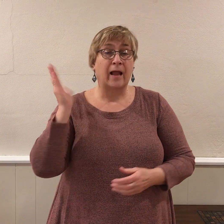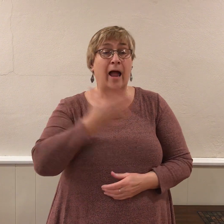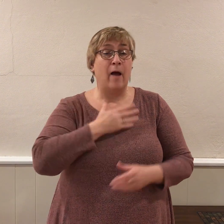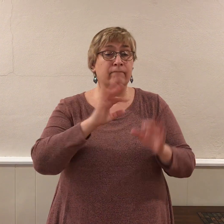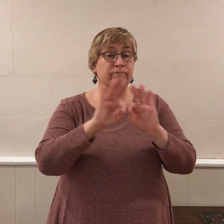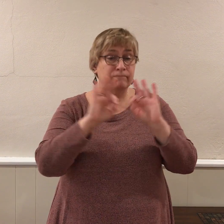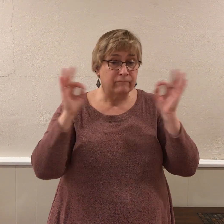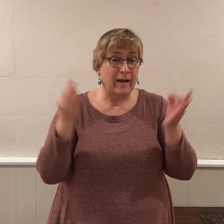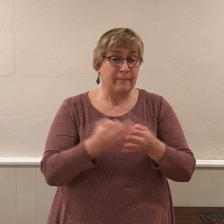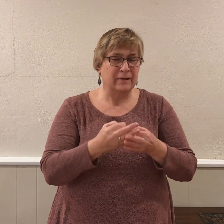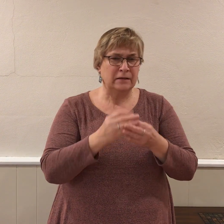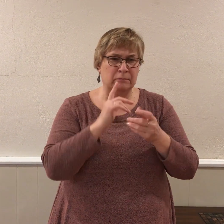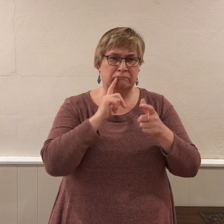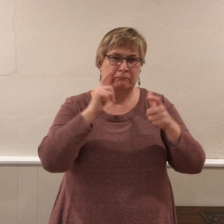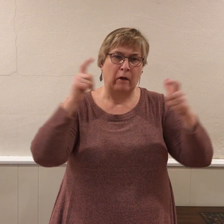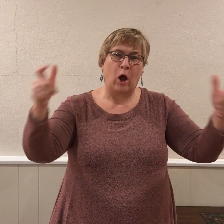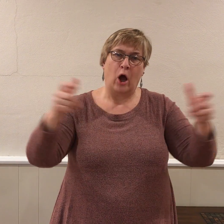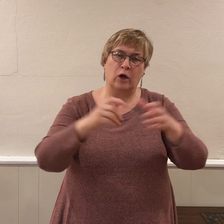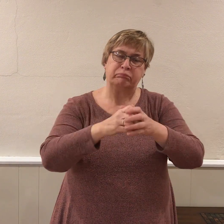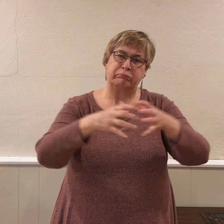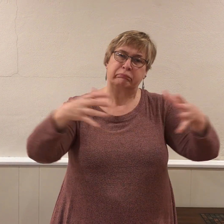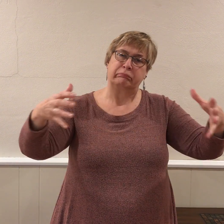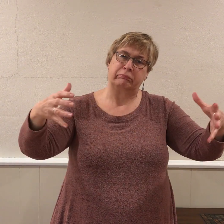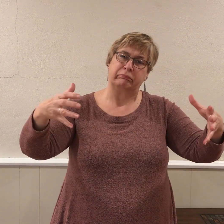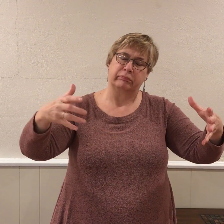Our family is very large.